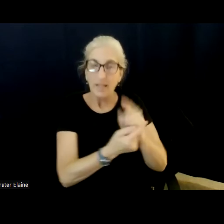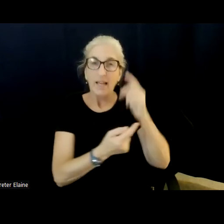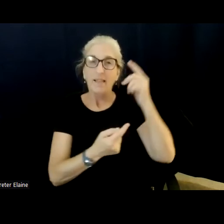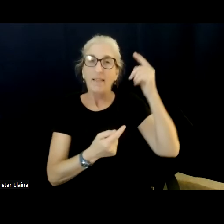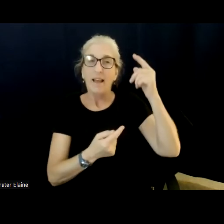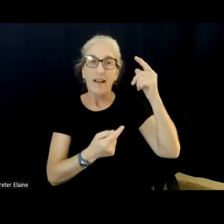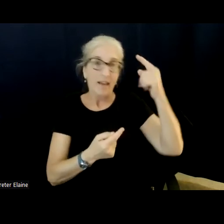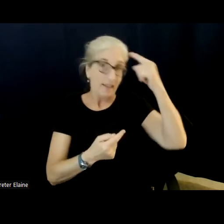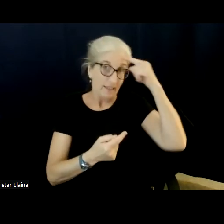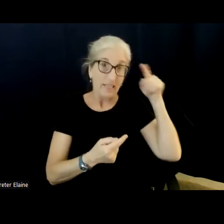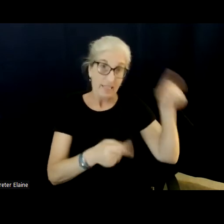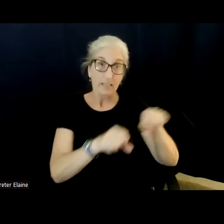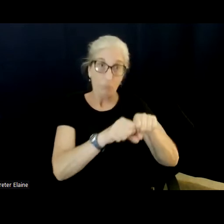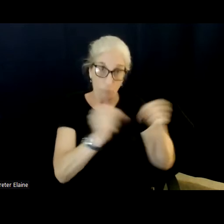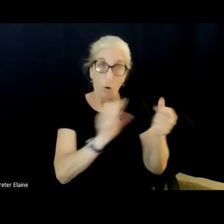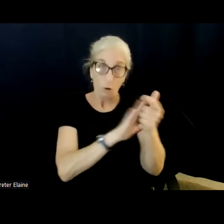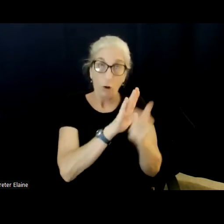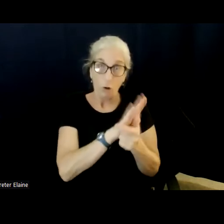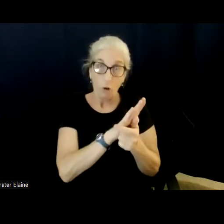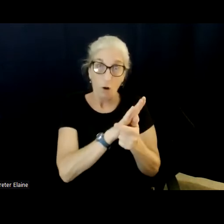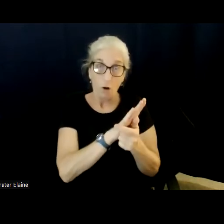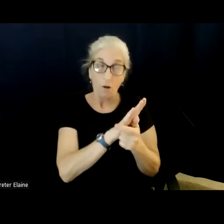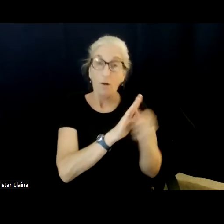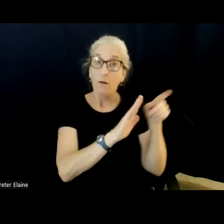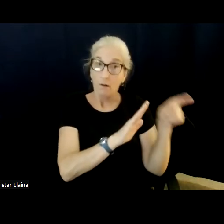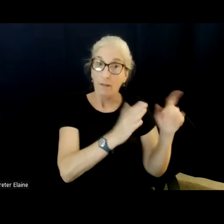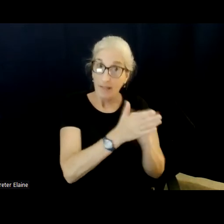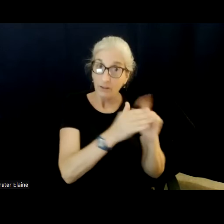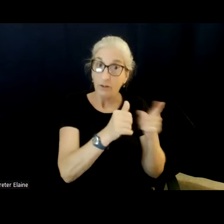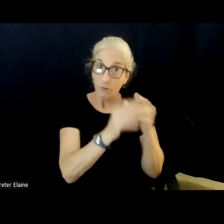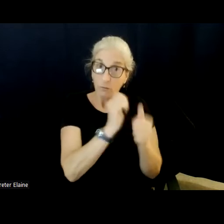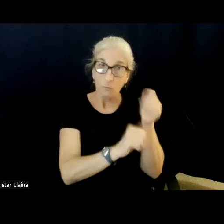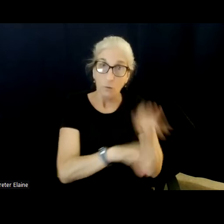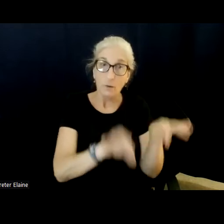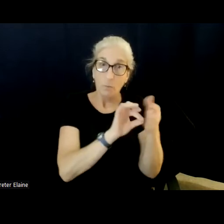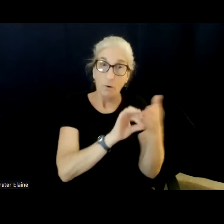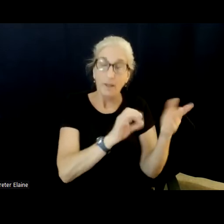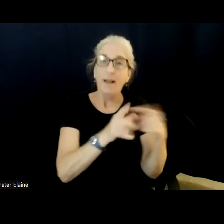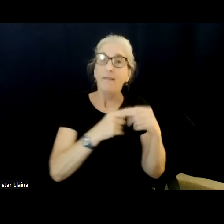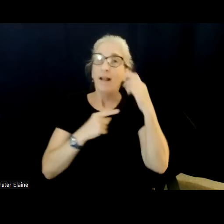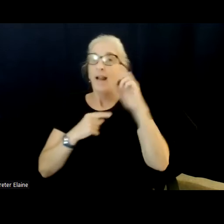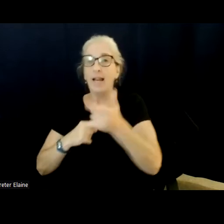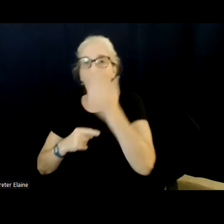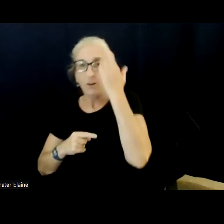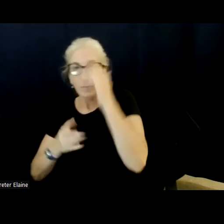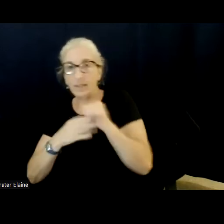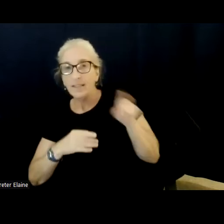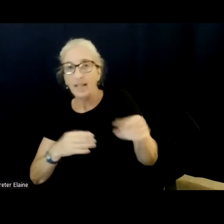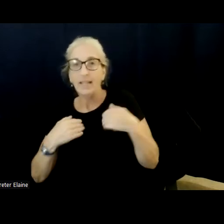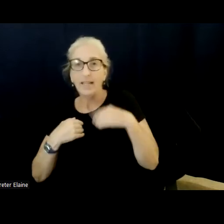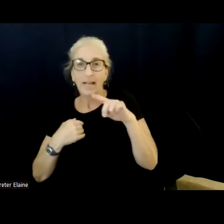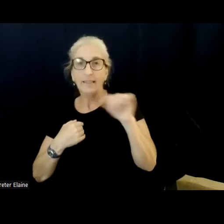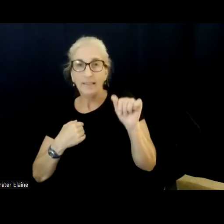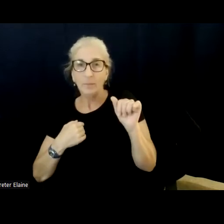as a, a disability. You know, there are 600,000 Americans with